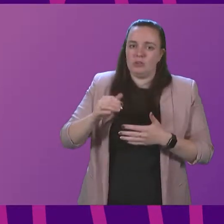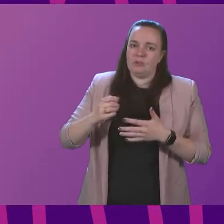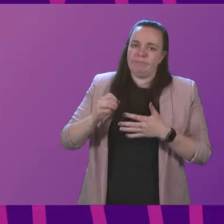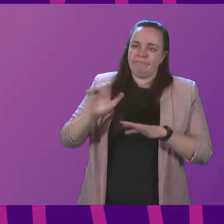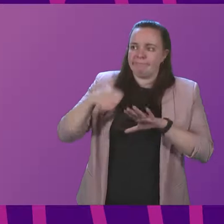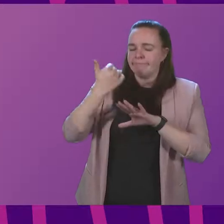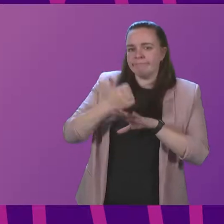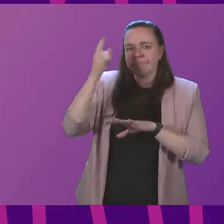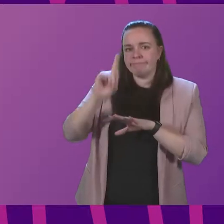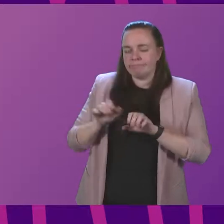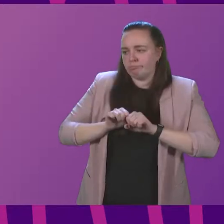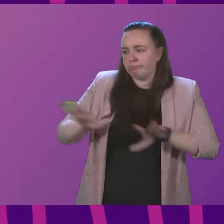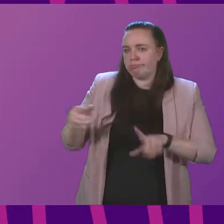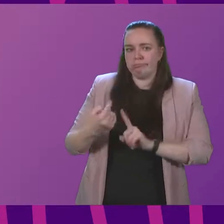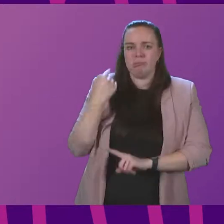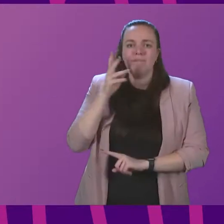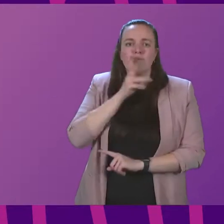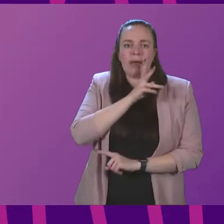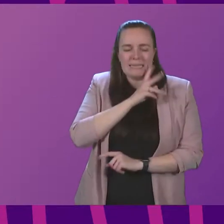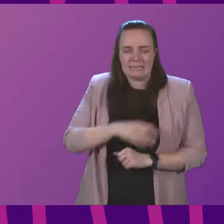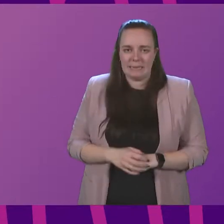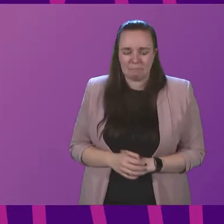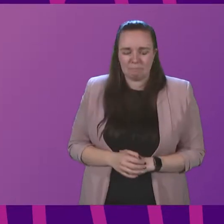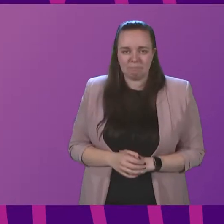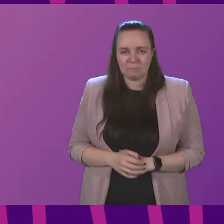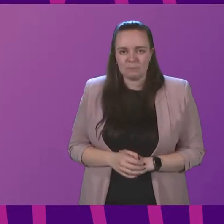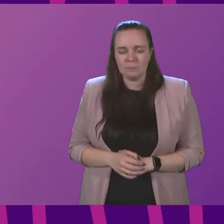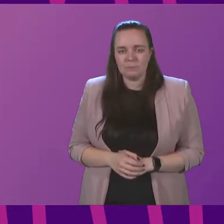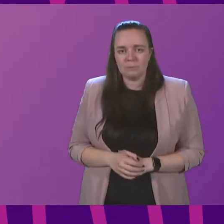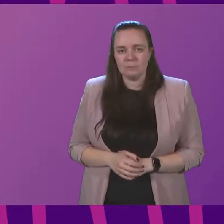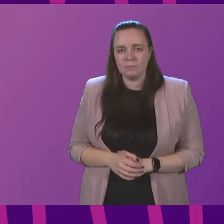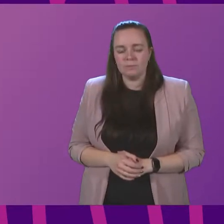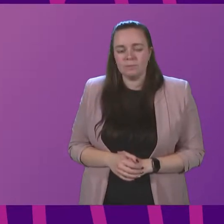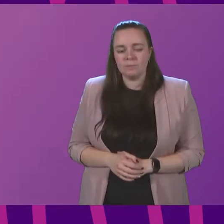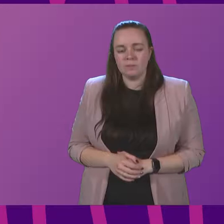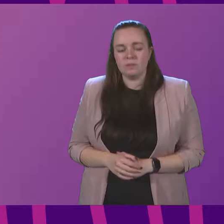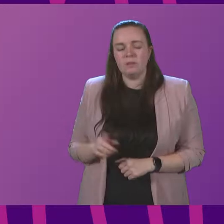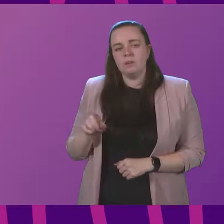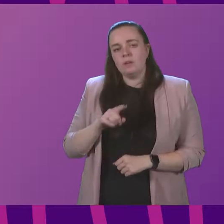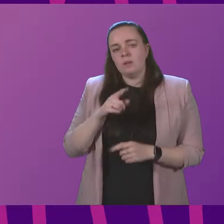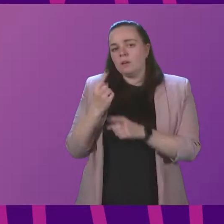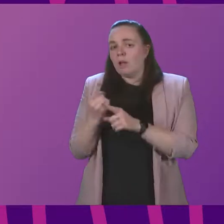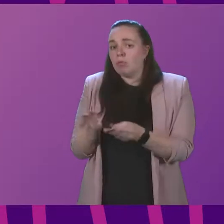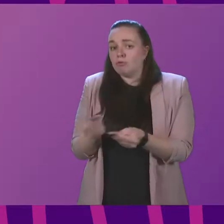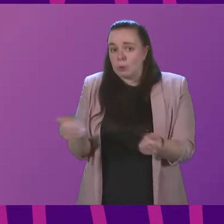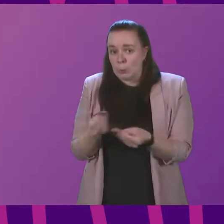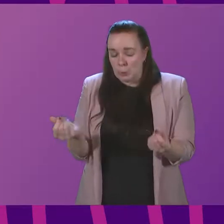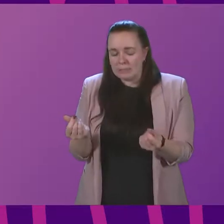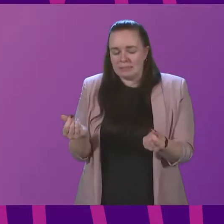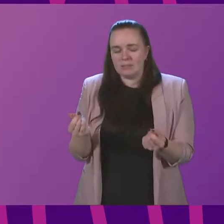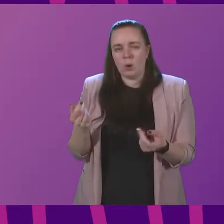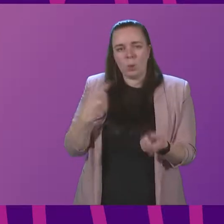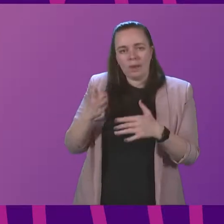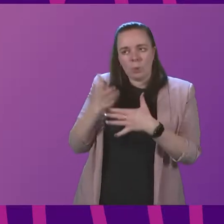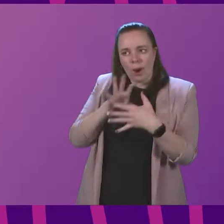emerged on Friday. In relation to the resources on the ground, we obviously